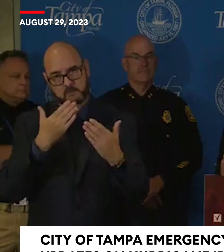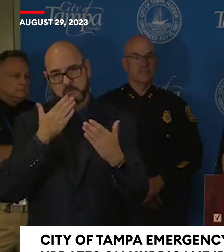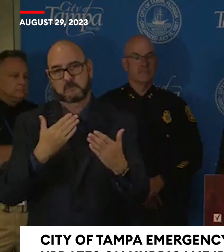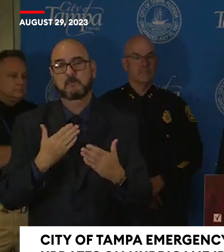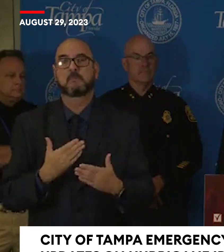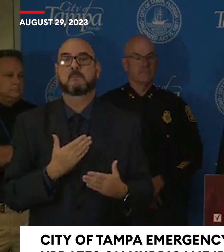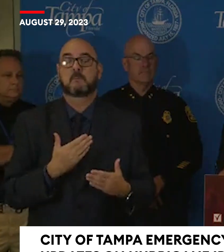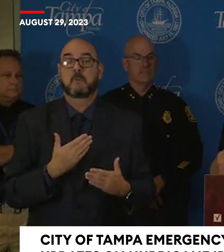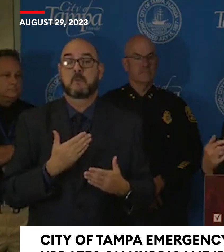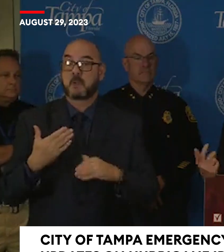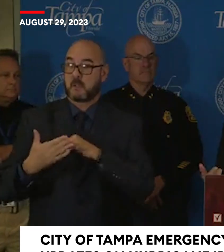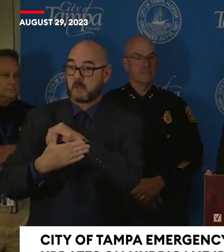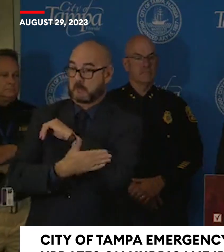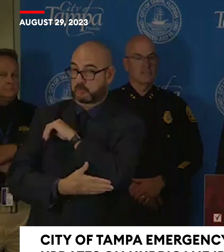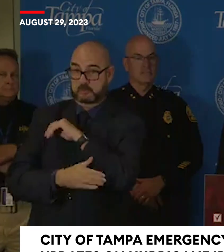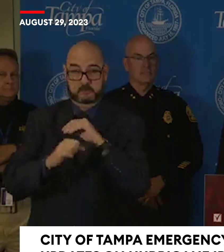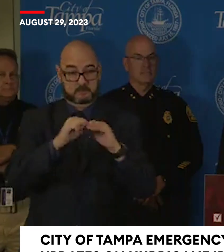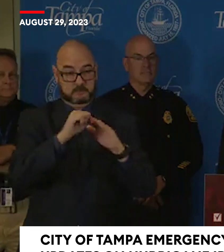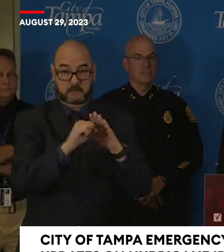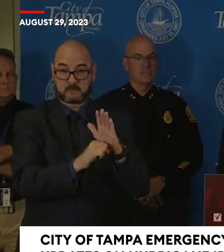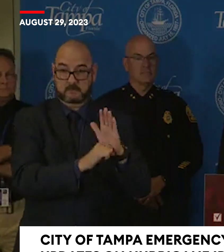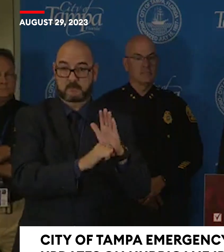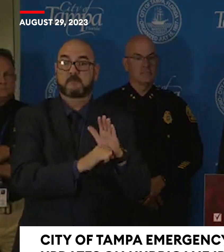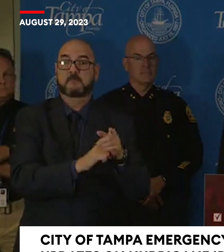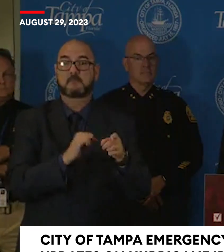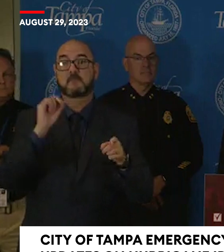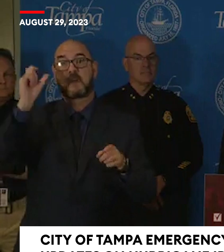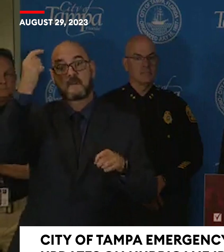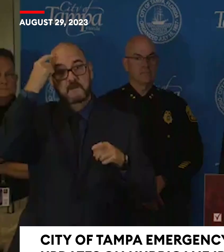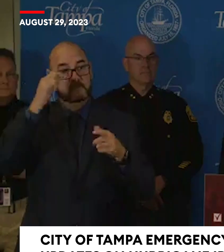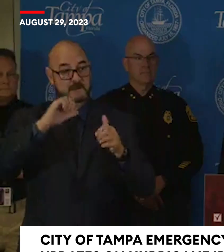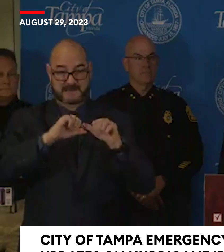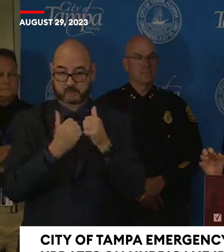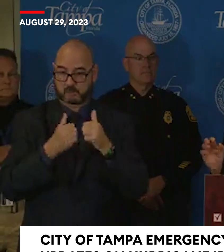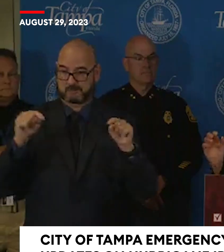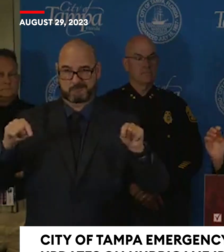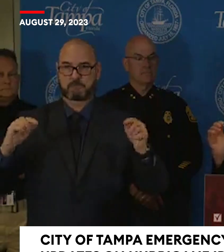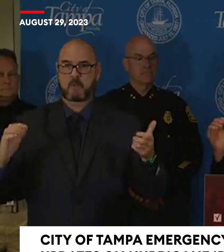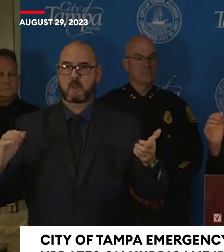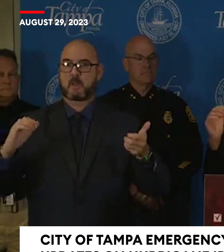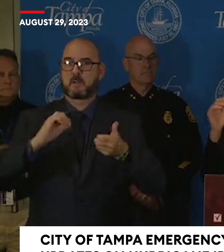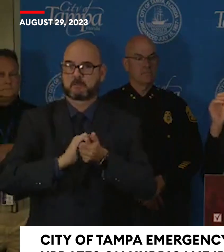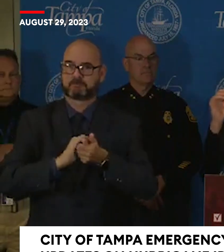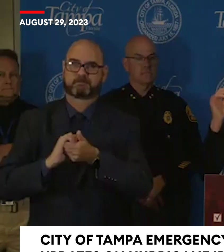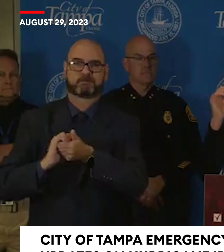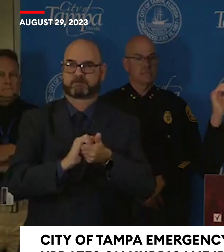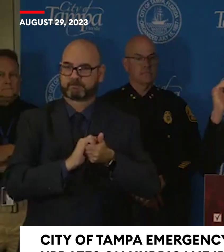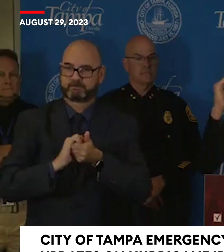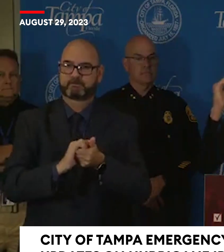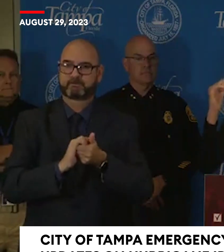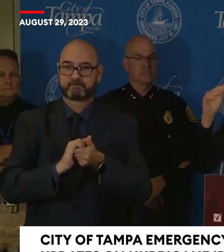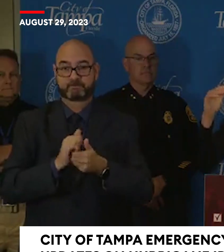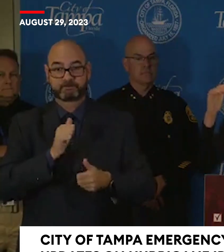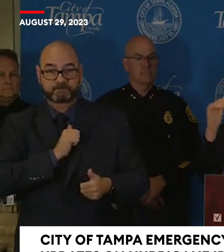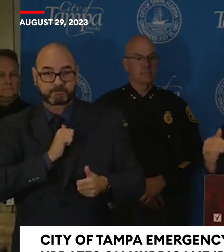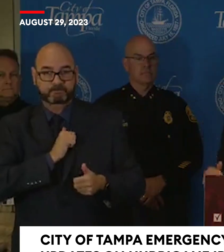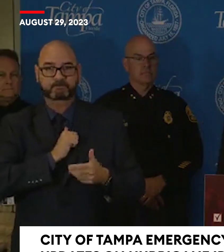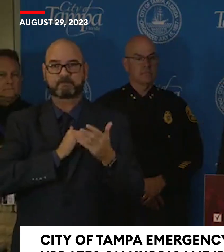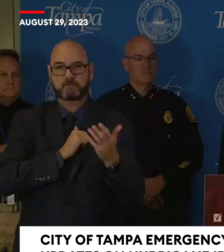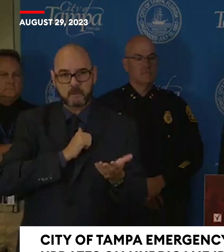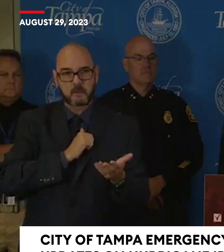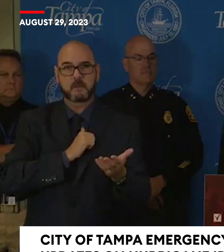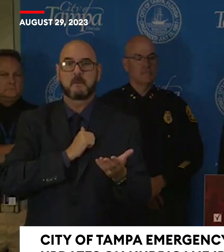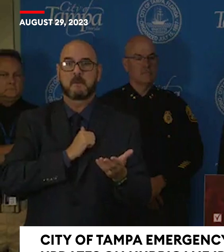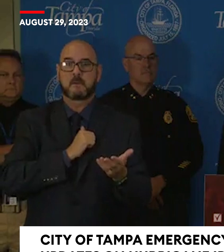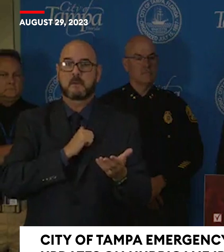the county, with the state, and with the federal agencies. I've personally been in touch with offices from the federal